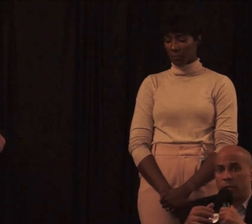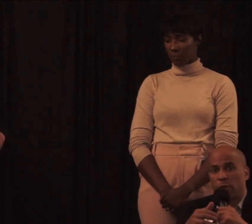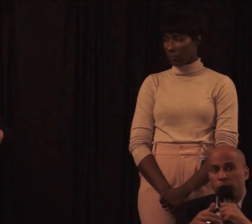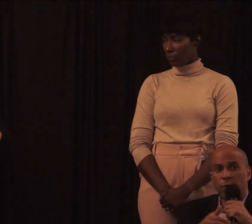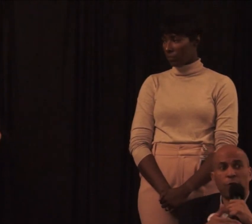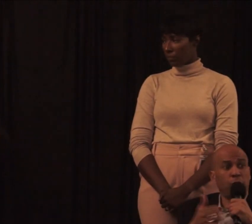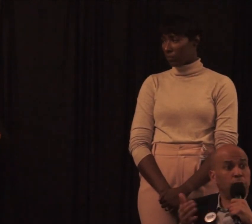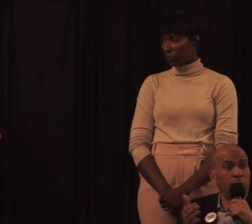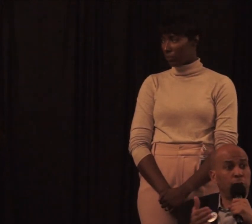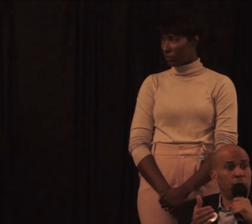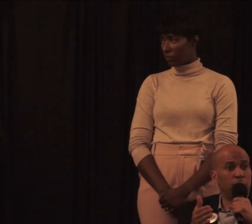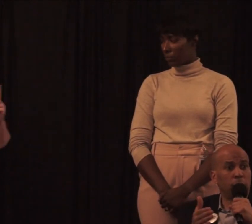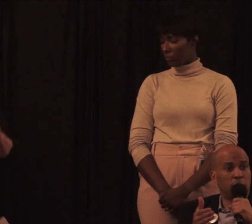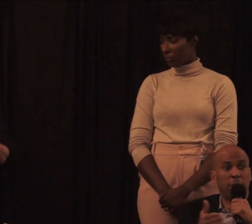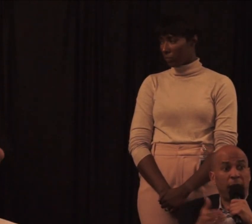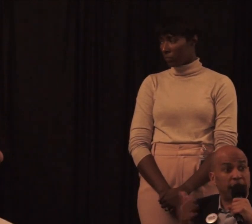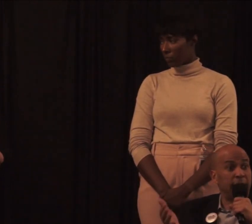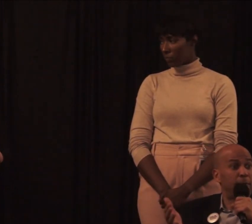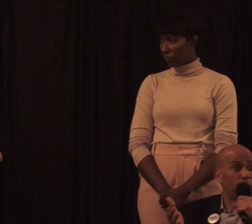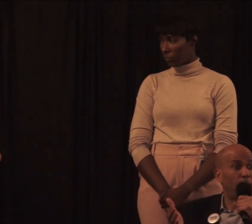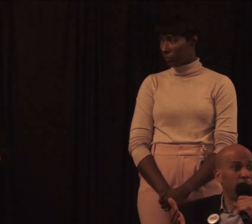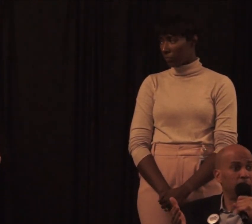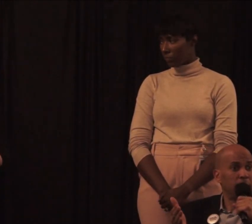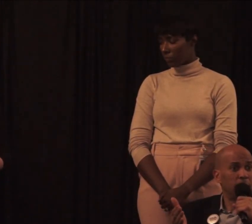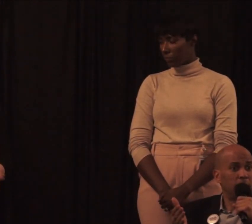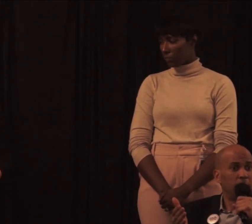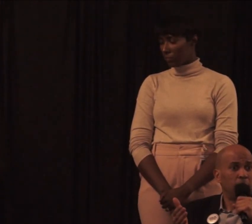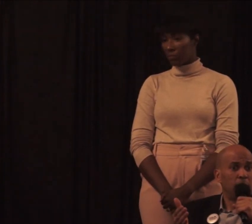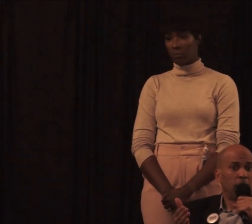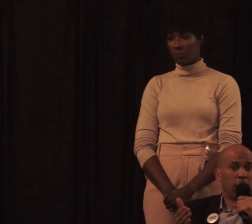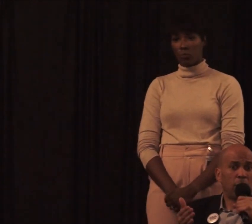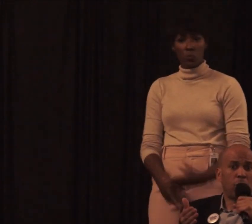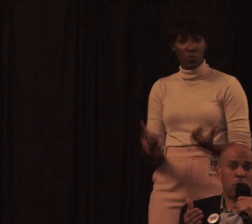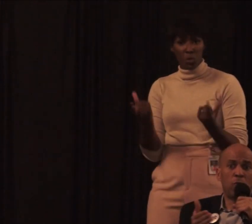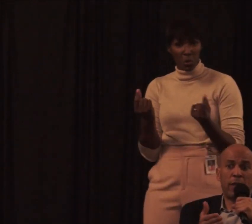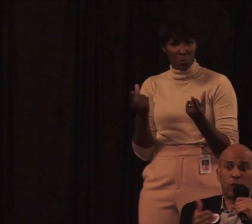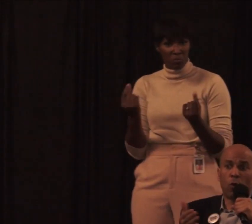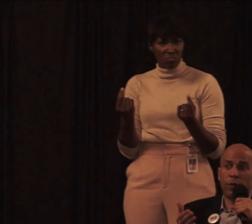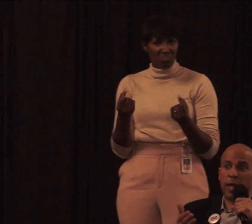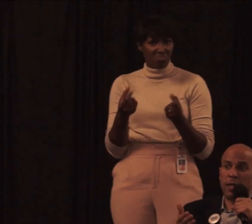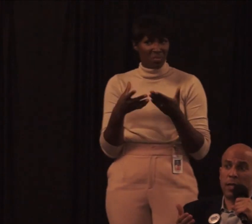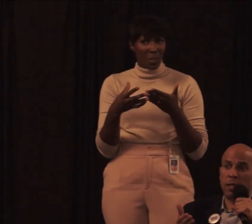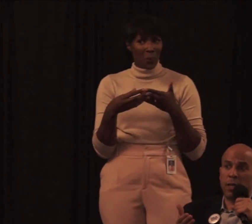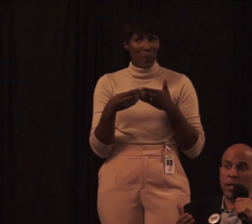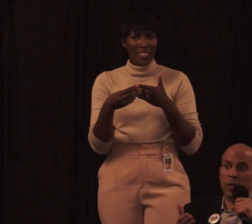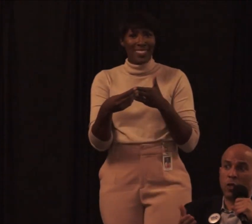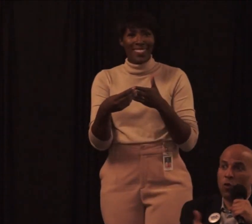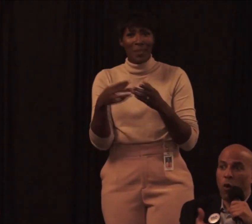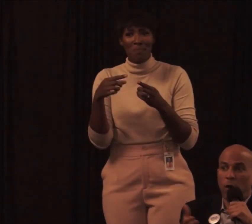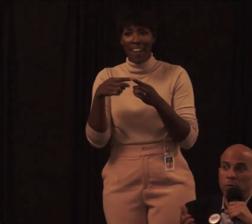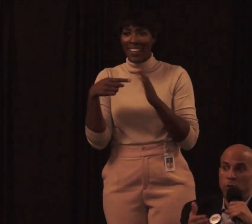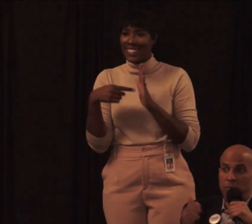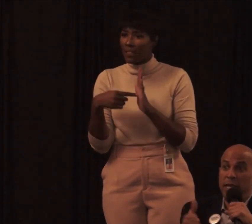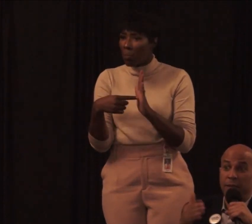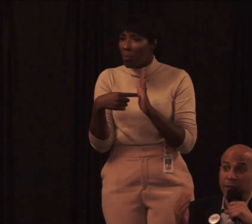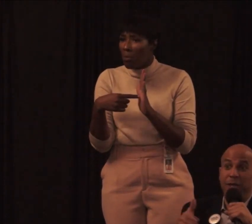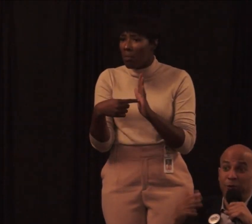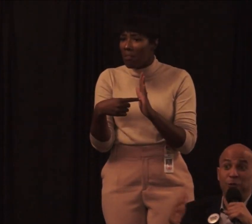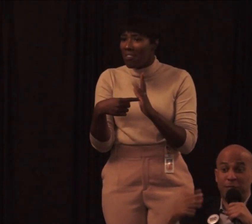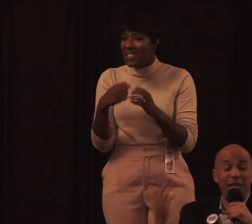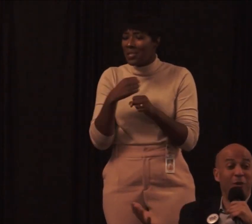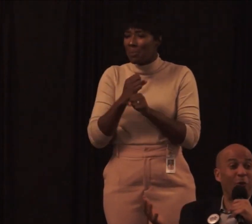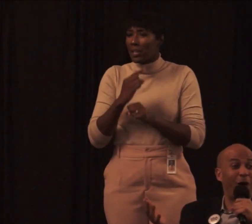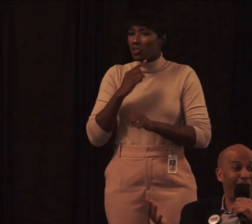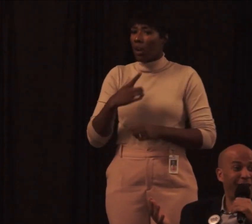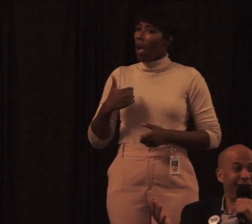Alright, so first you lead by example, right? You make sure that you are being the